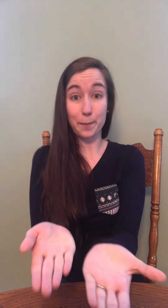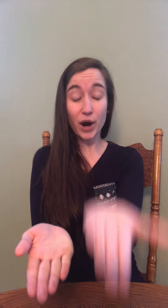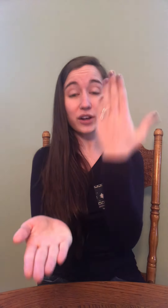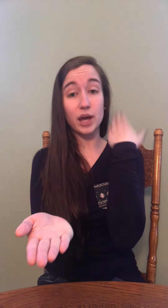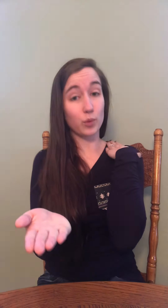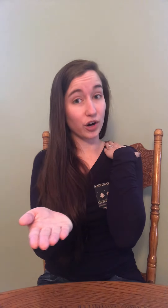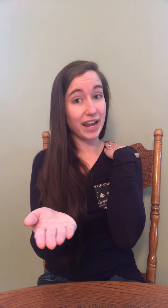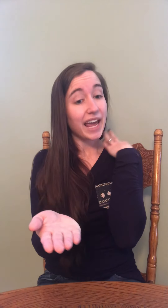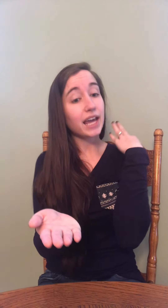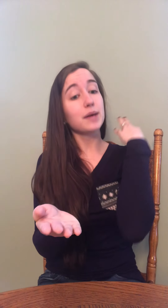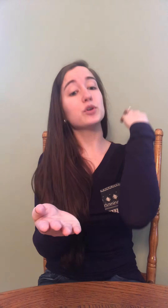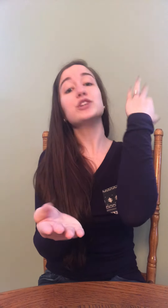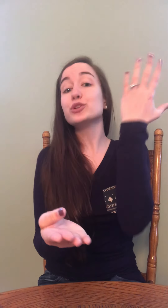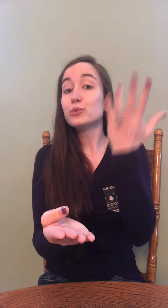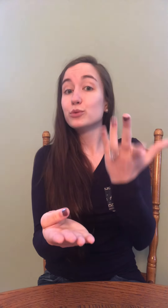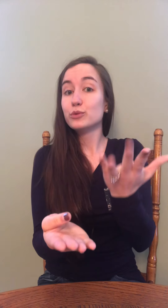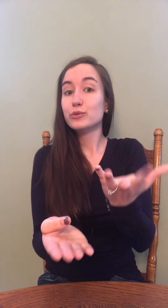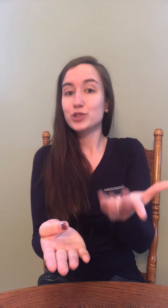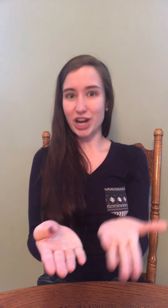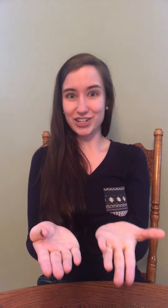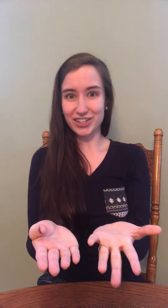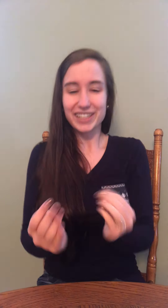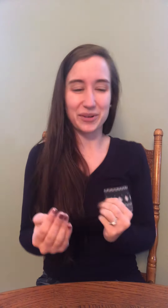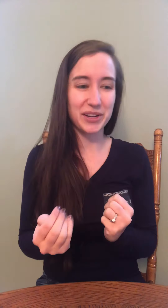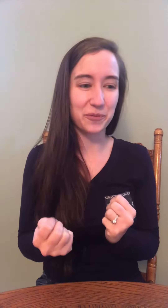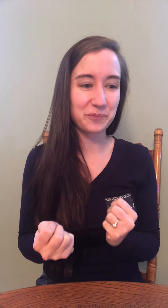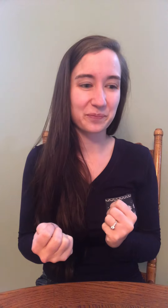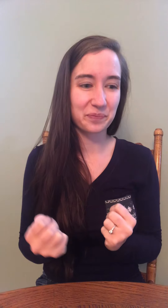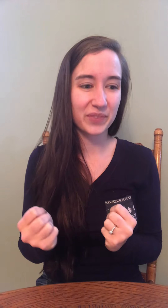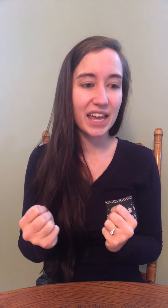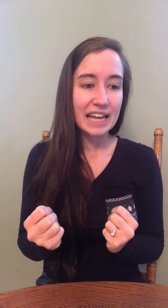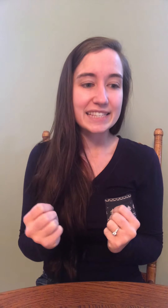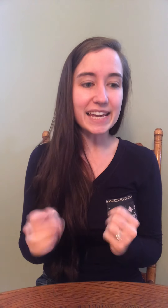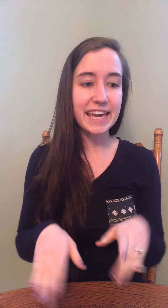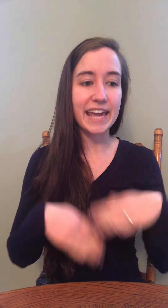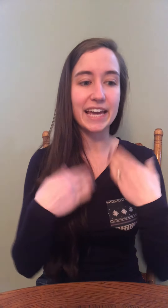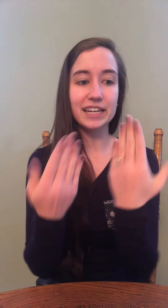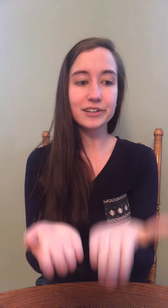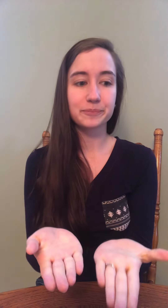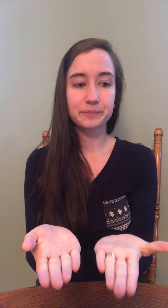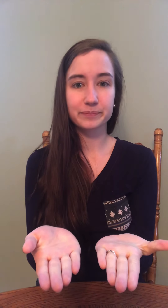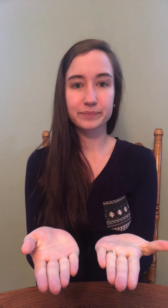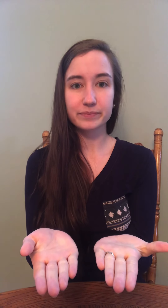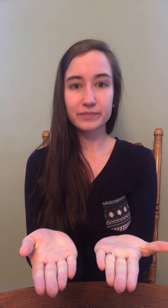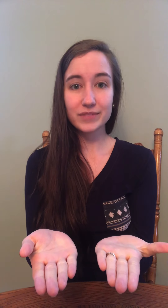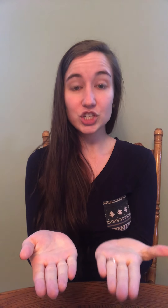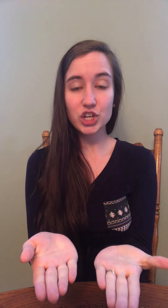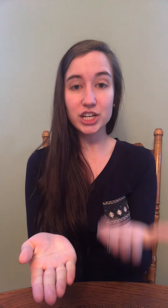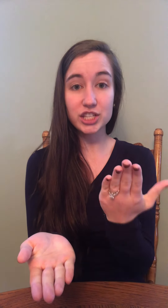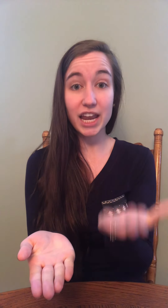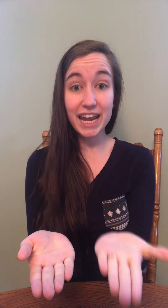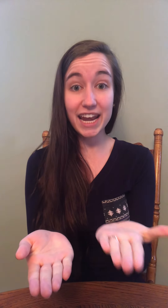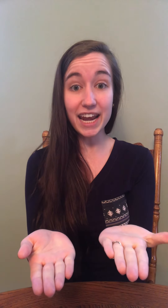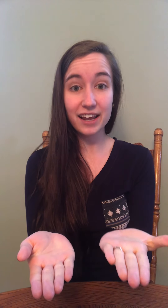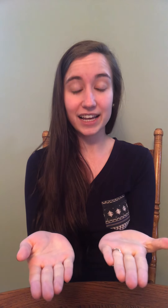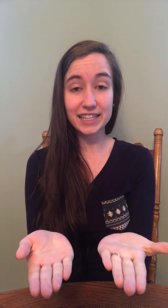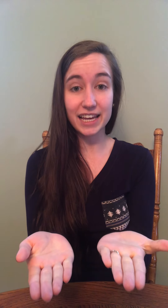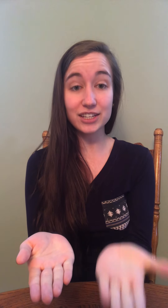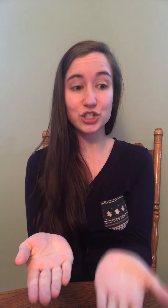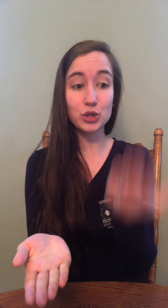part of that word. And I'm going to change it. Here we go. Say can. Change the n at the end to